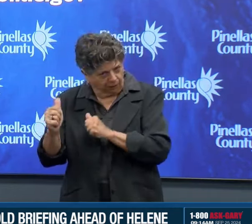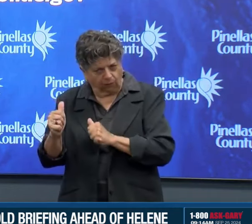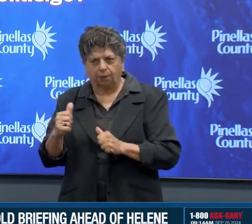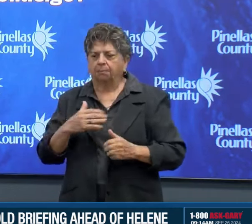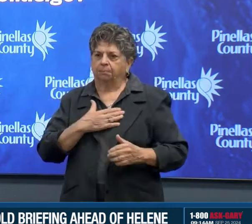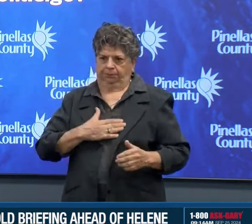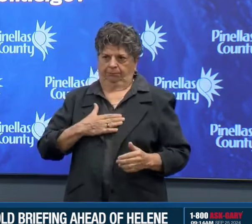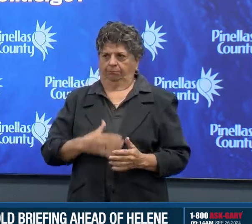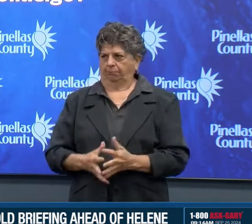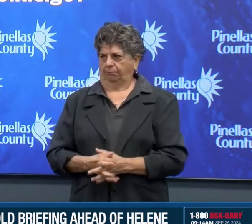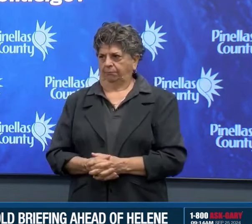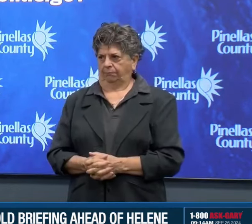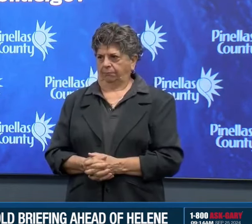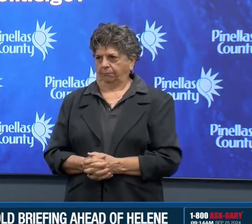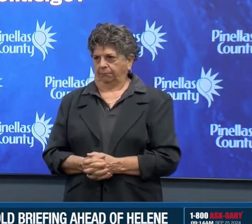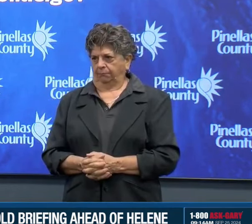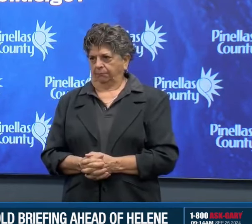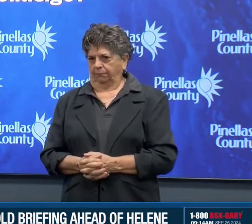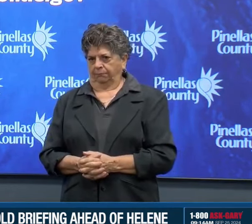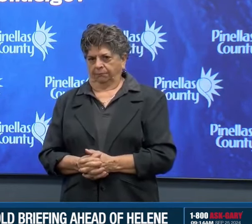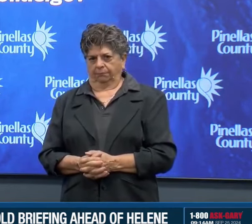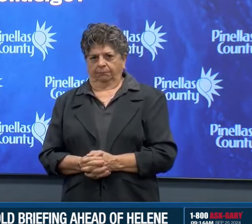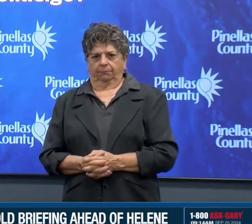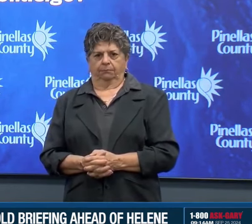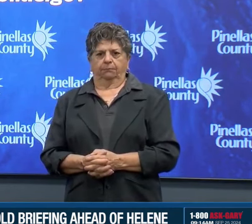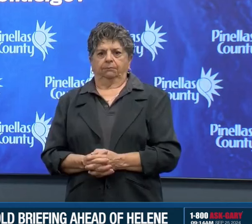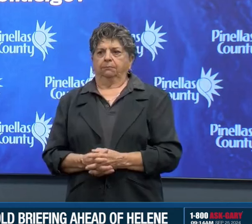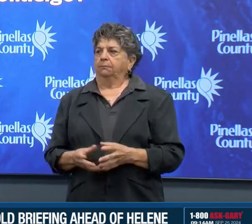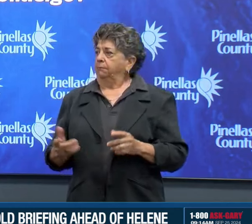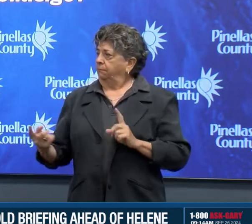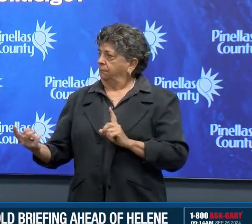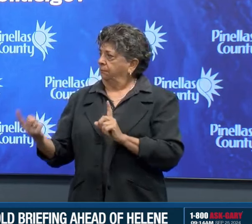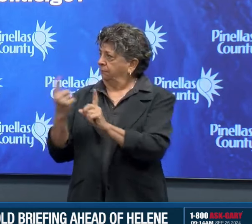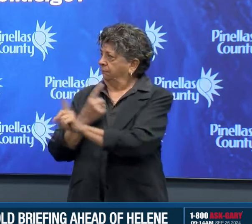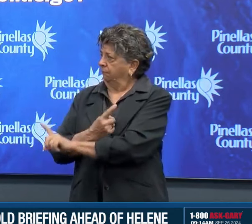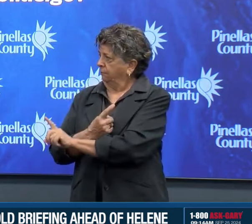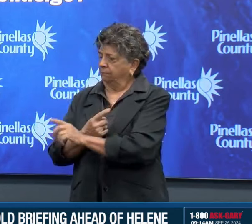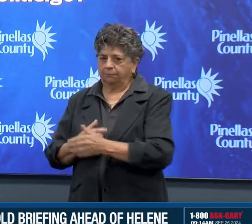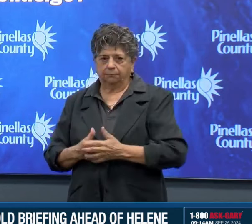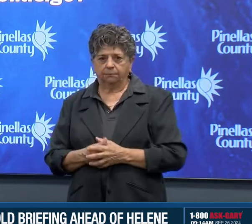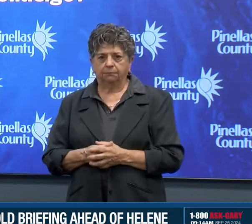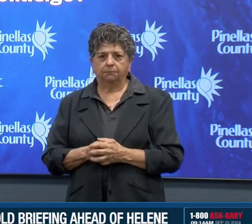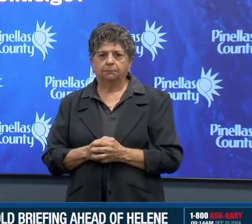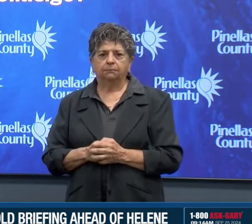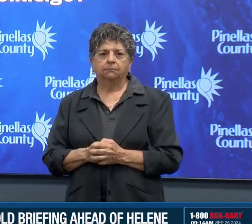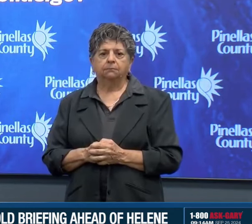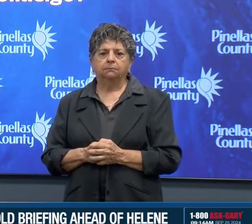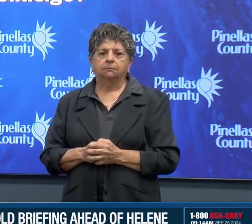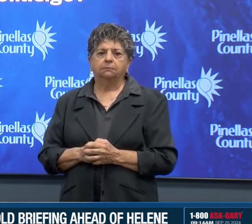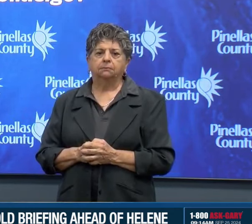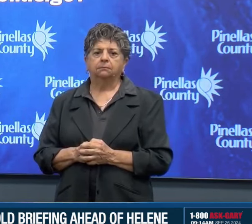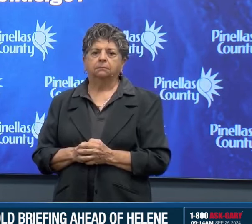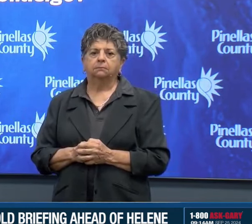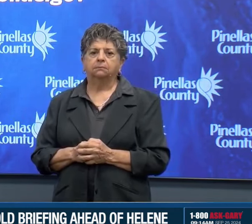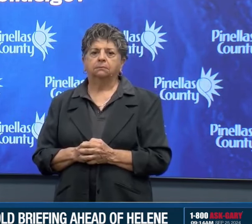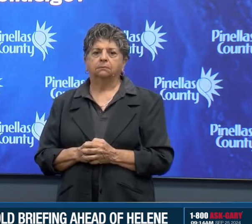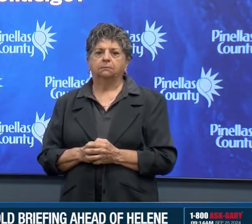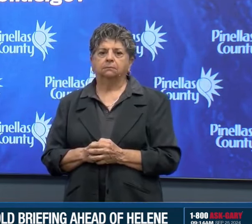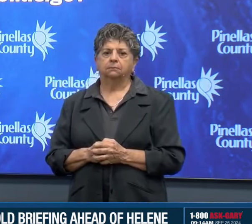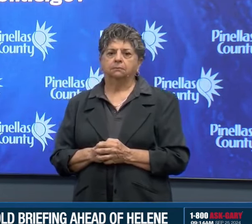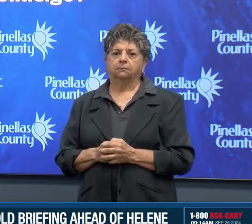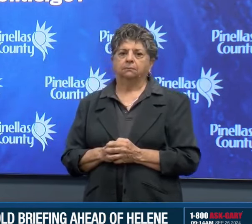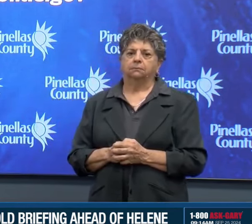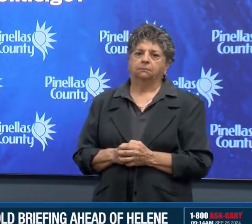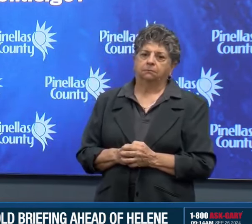At this time, we do have our commission chair. We also have our director of safety and emergency services. And we'd be happy to take any